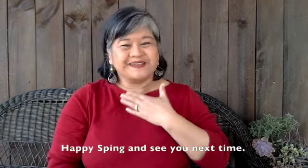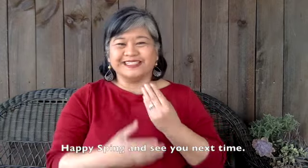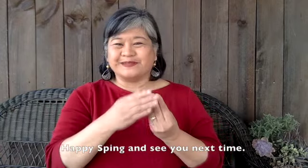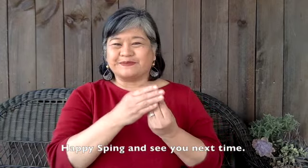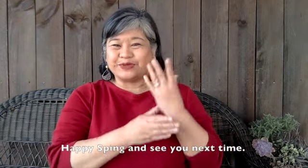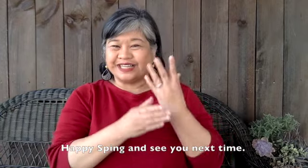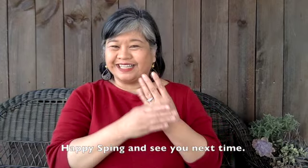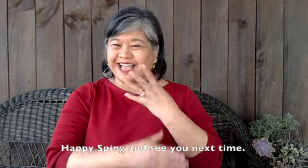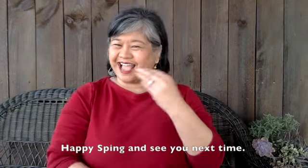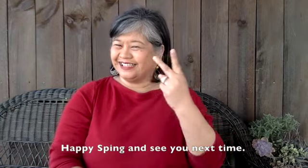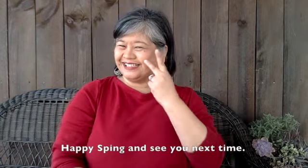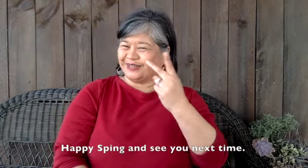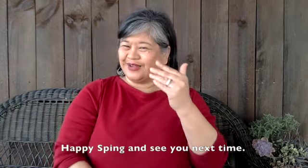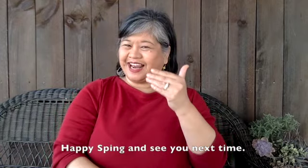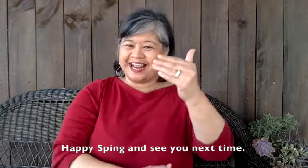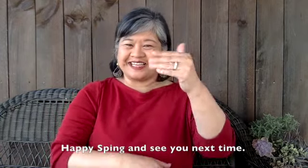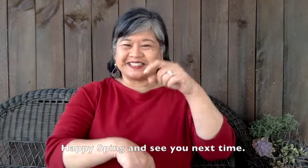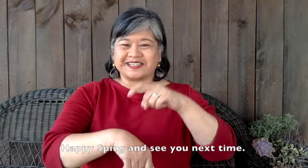Happy Spring and see you next time.